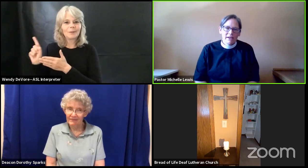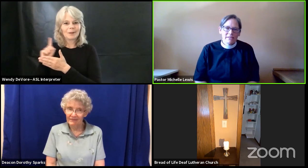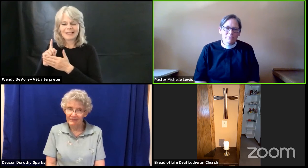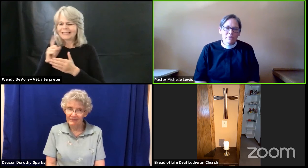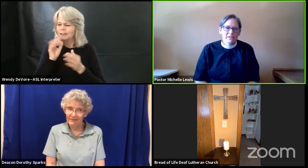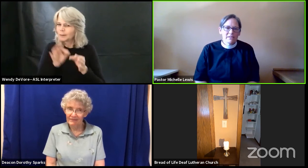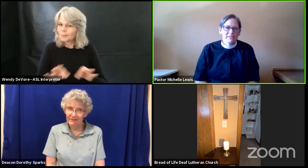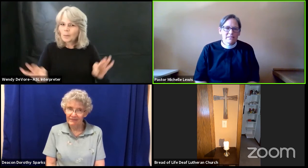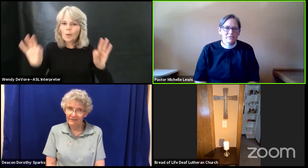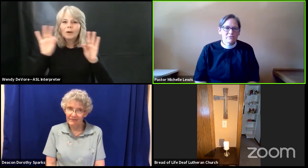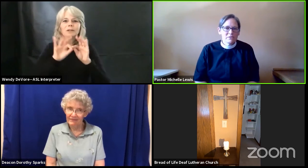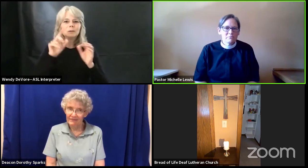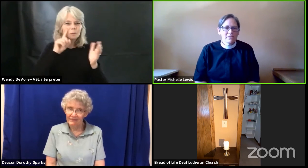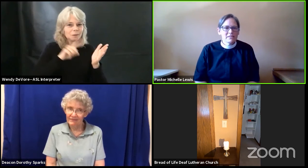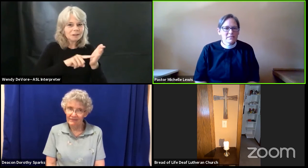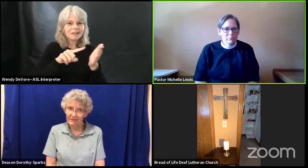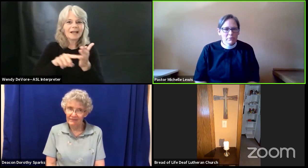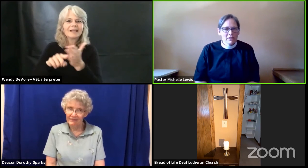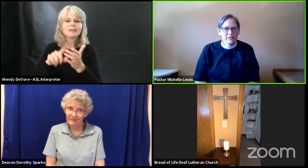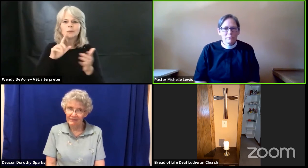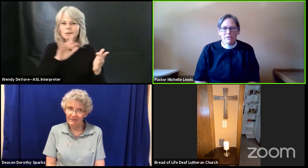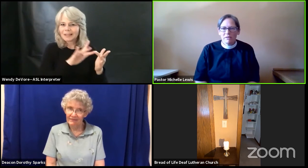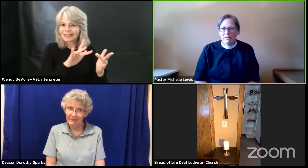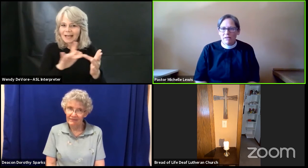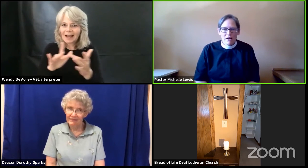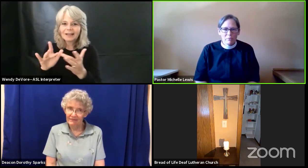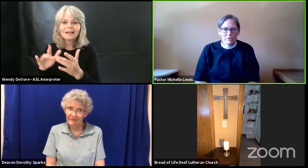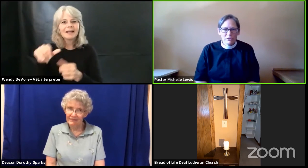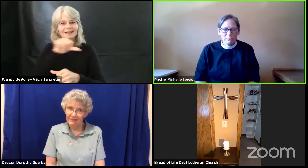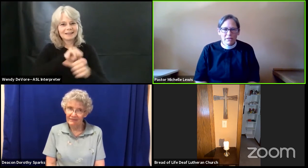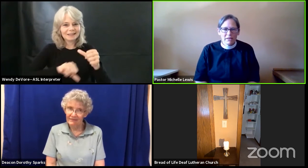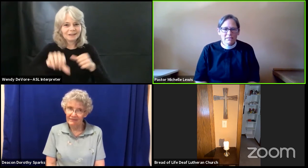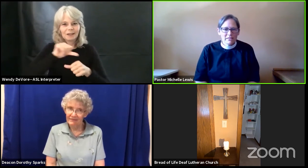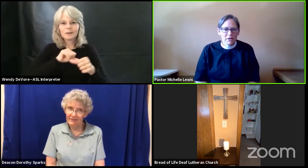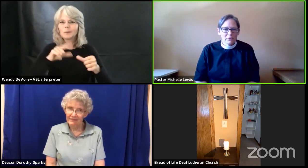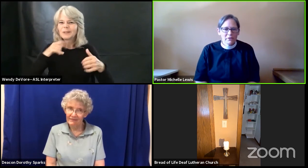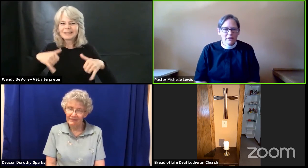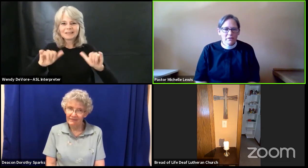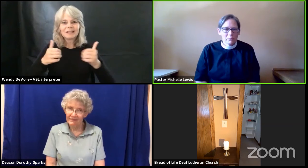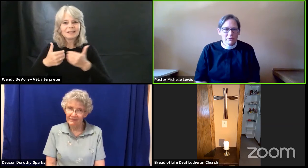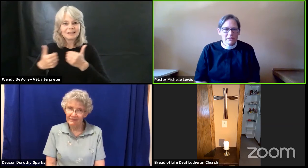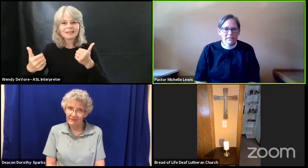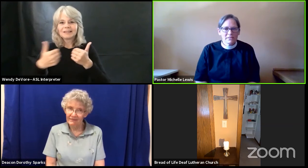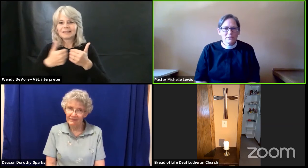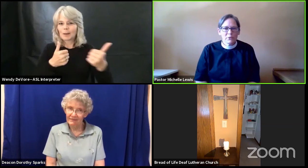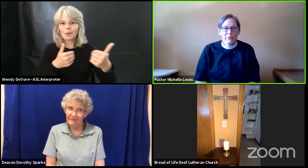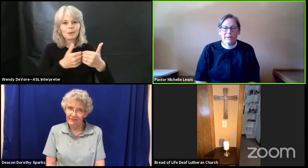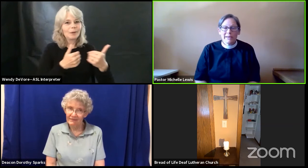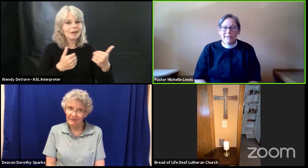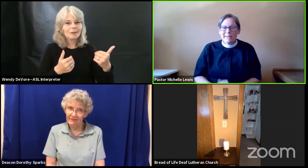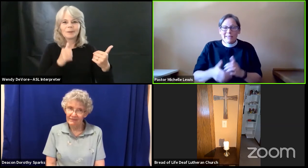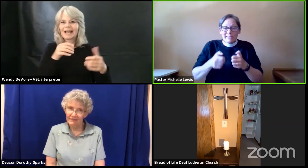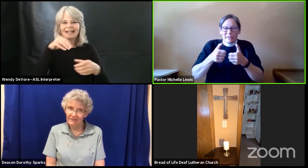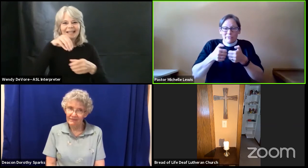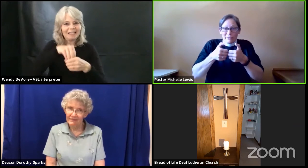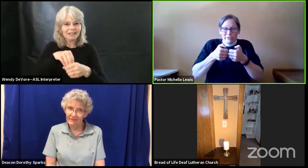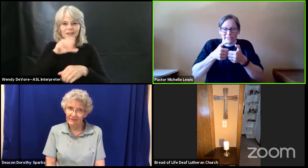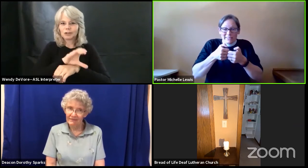as we continue to be separated we are not worshiping together in our building so get out your phone and